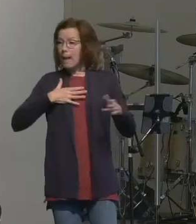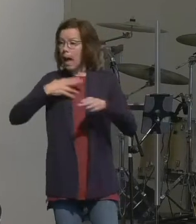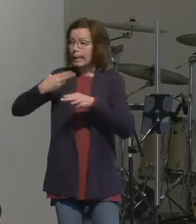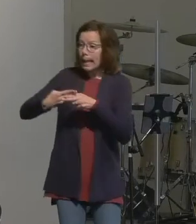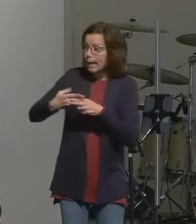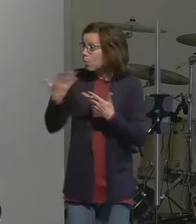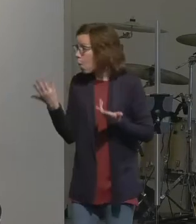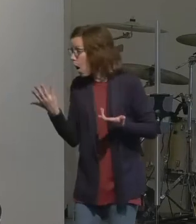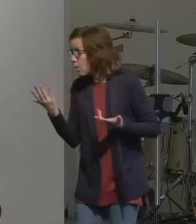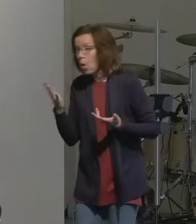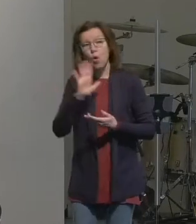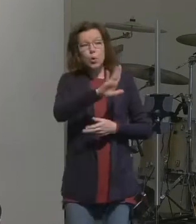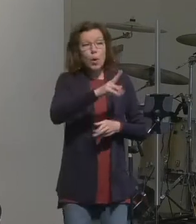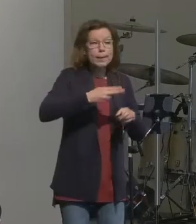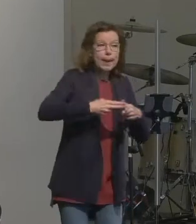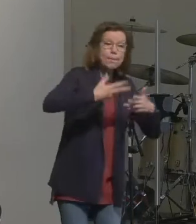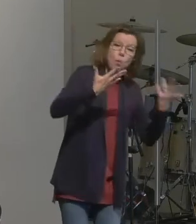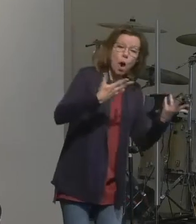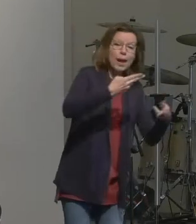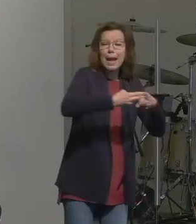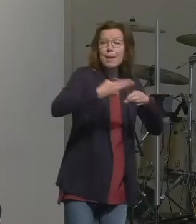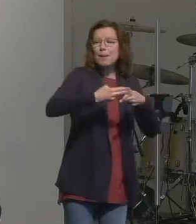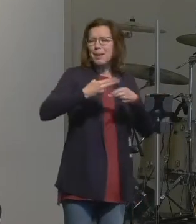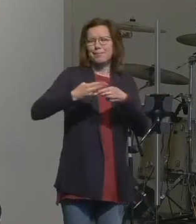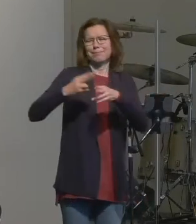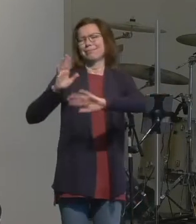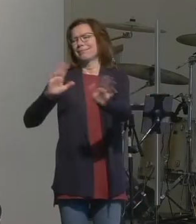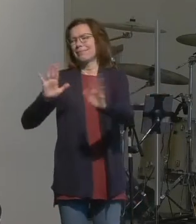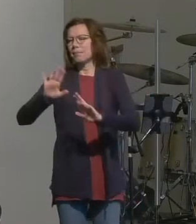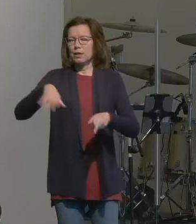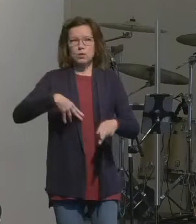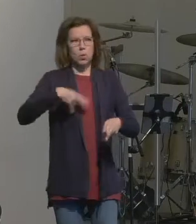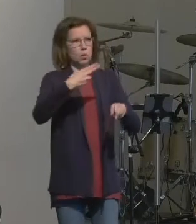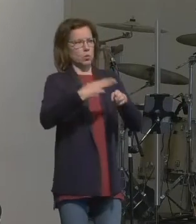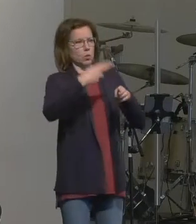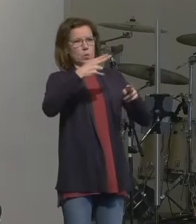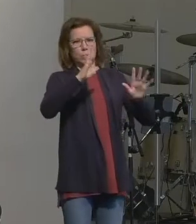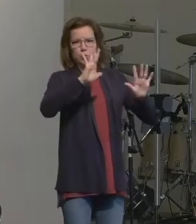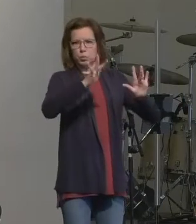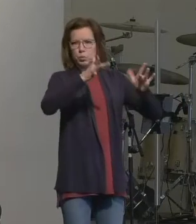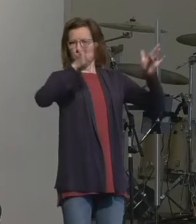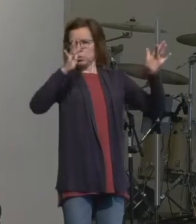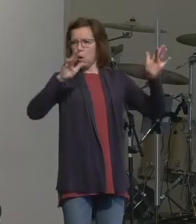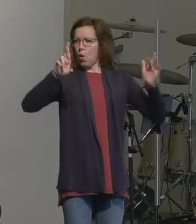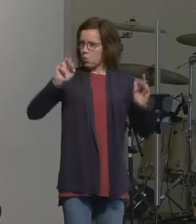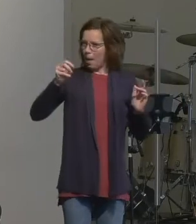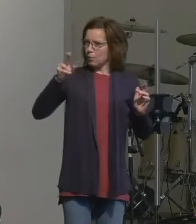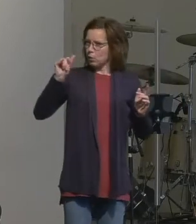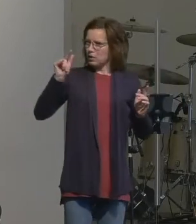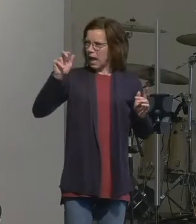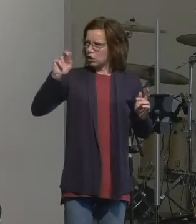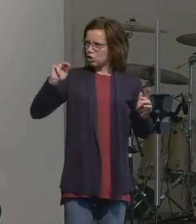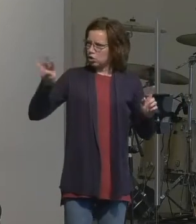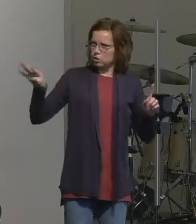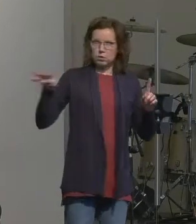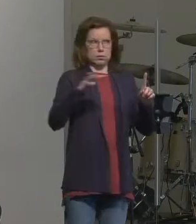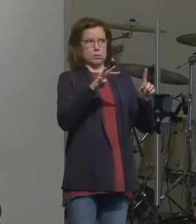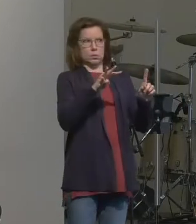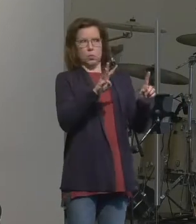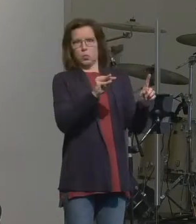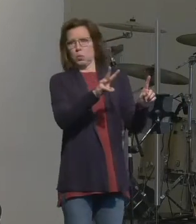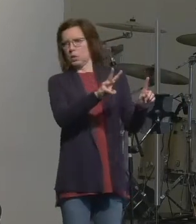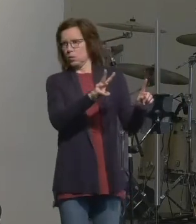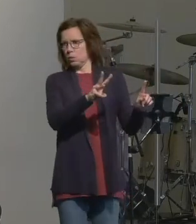your name the term here means your reputation he says when I touch you the reputation that